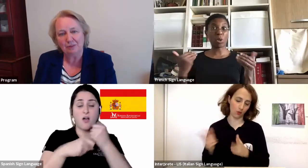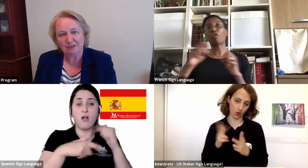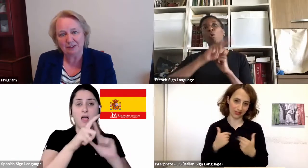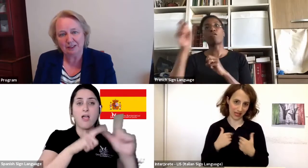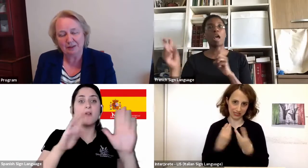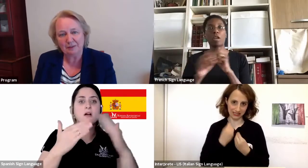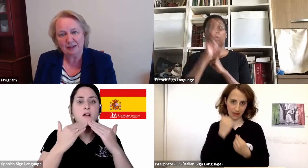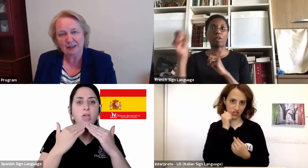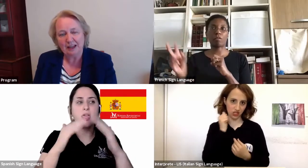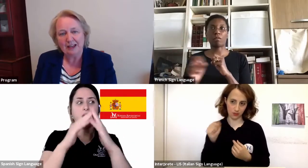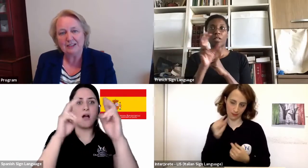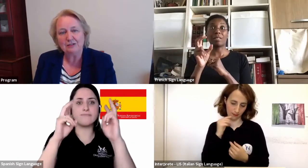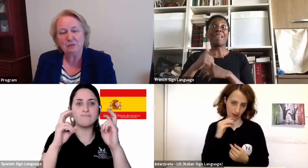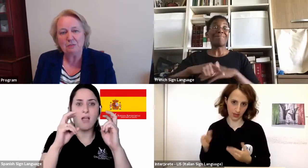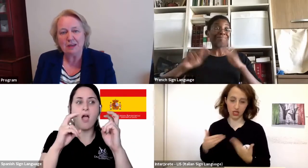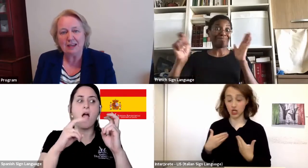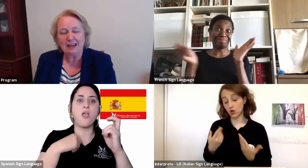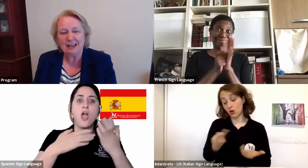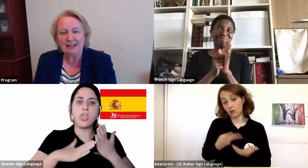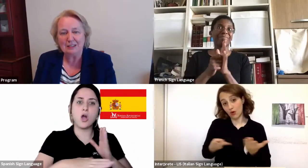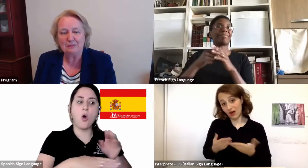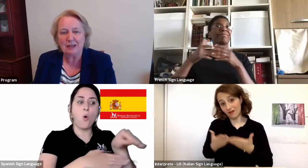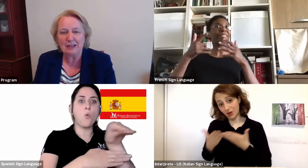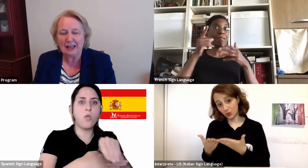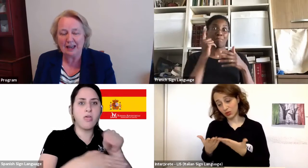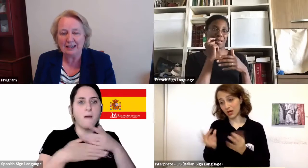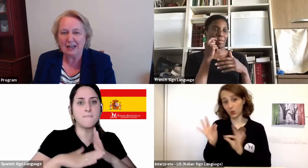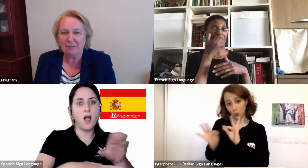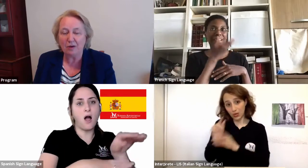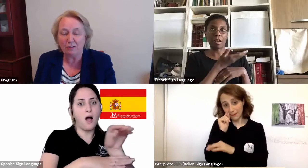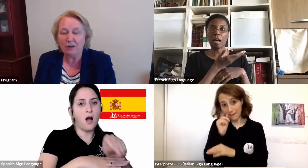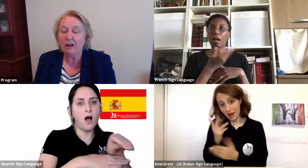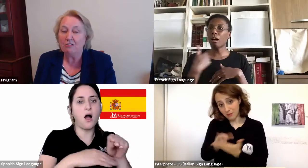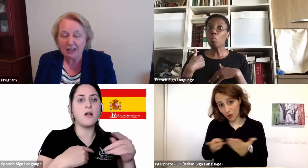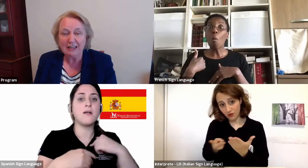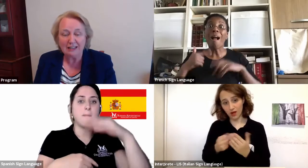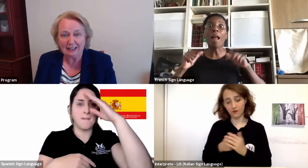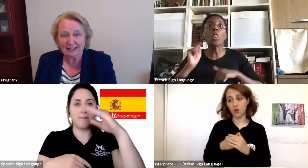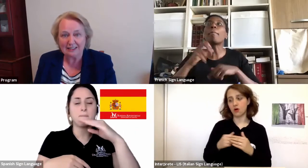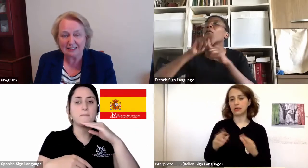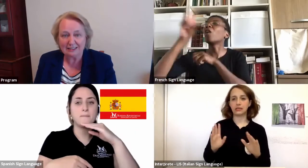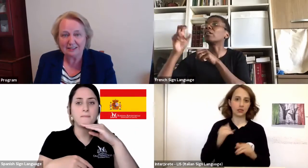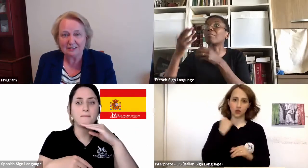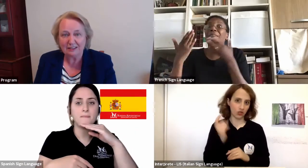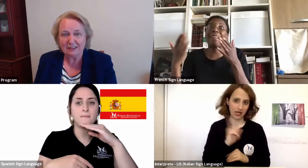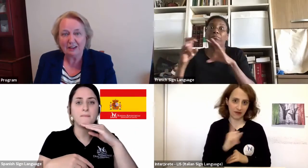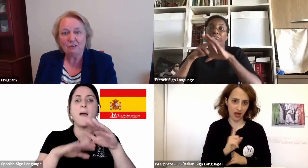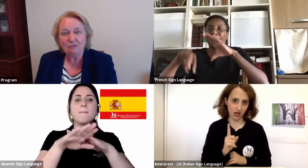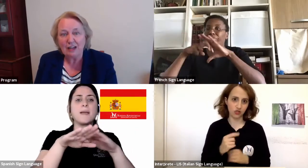look after my father. And so for me, it has been a time of relearning lessons,